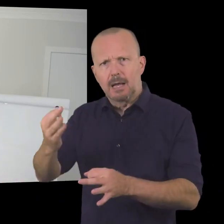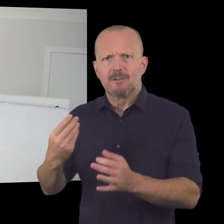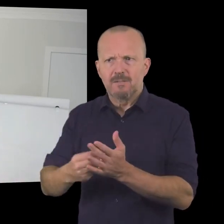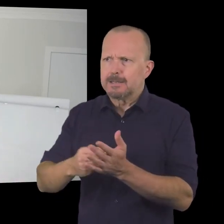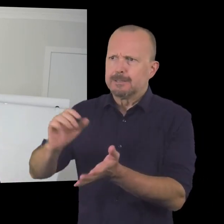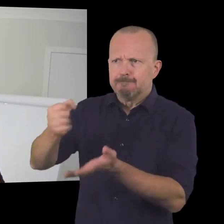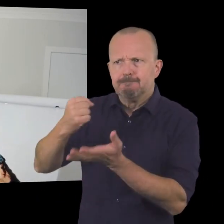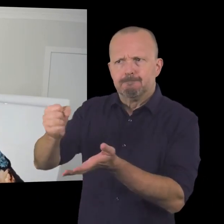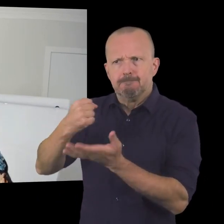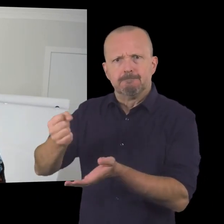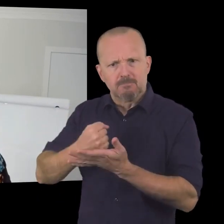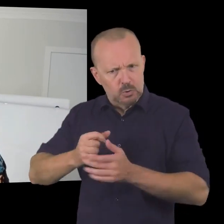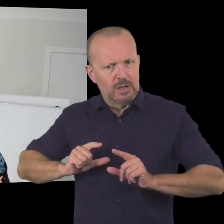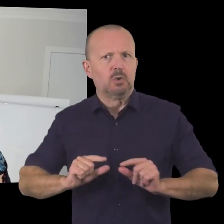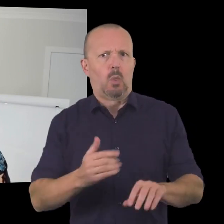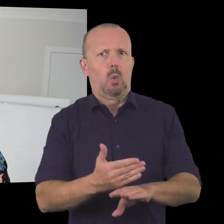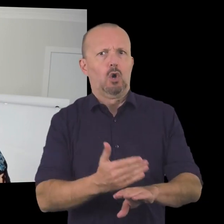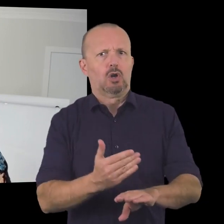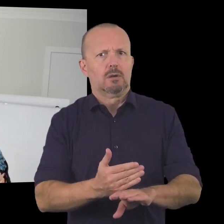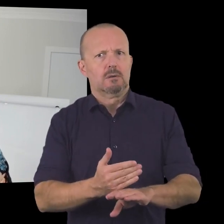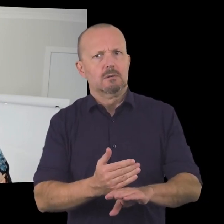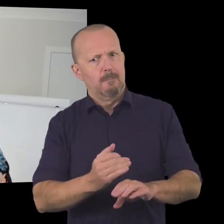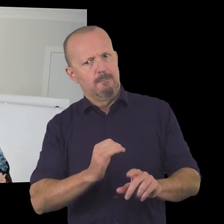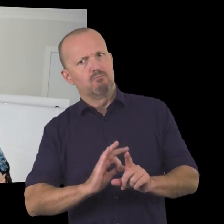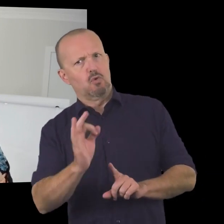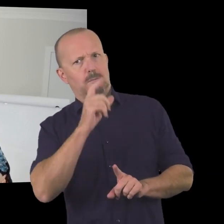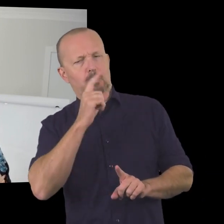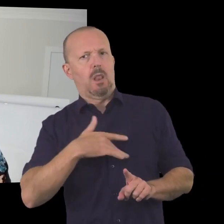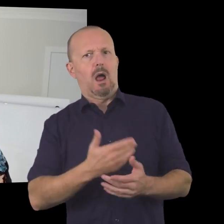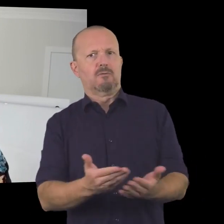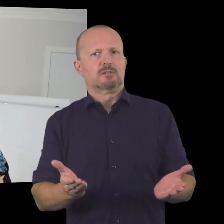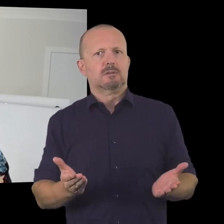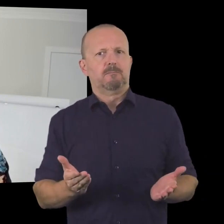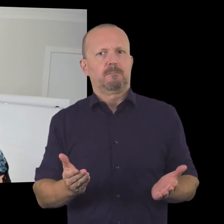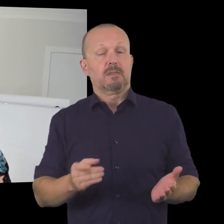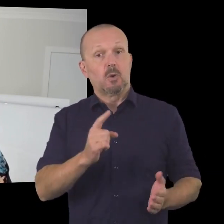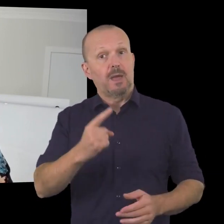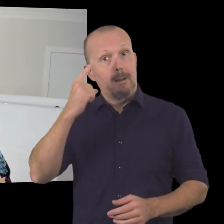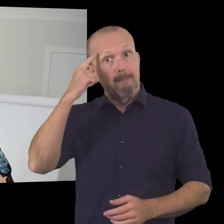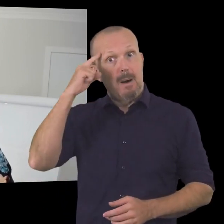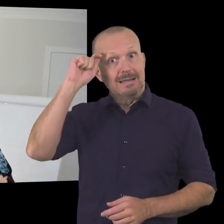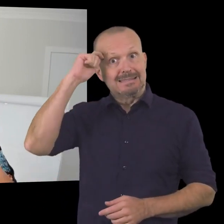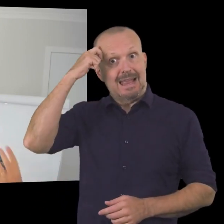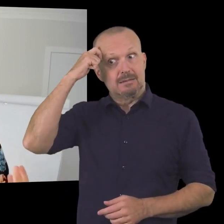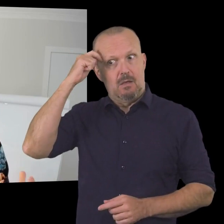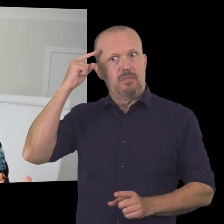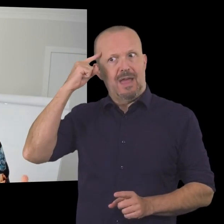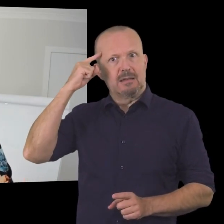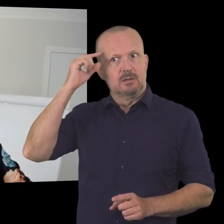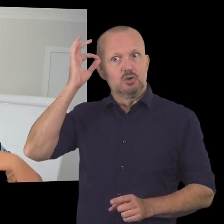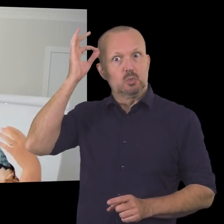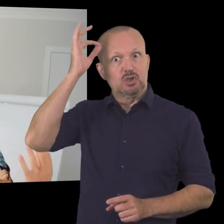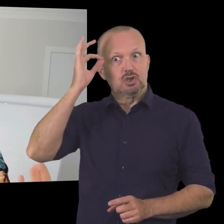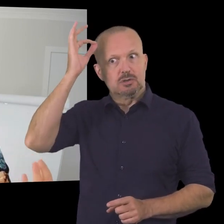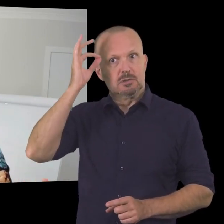you do that because you are making a difference um and that simple switch in terms of of mindset um you do awesome